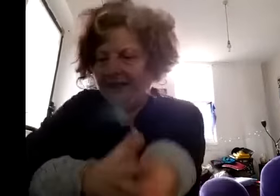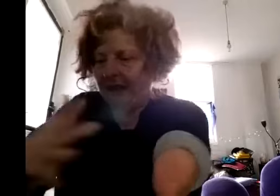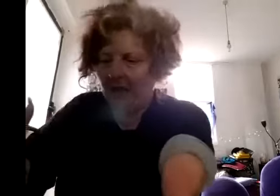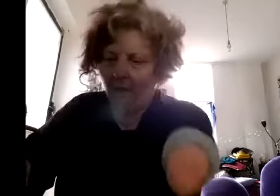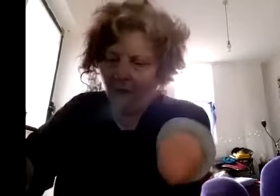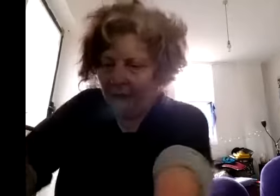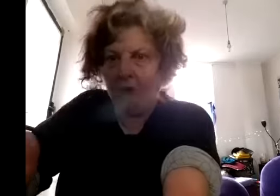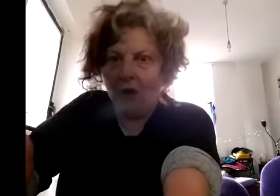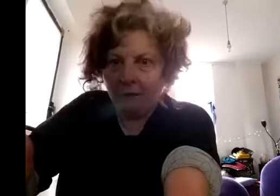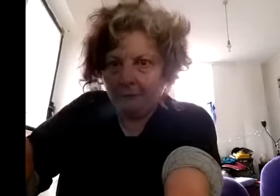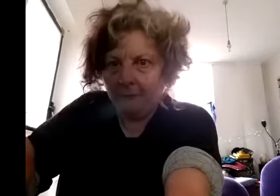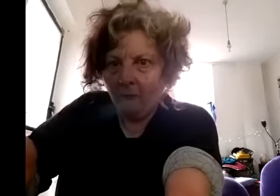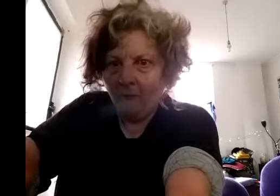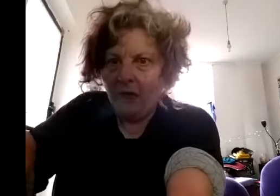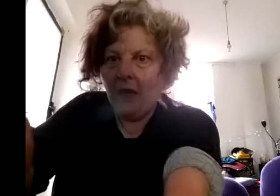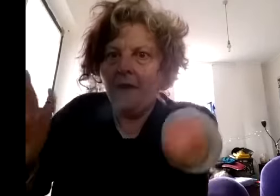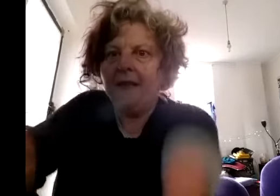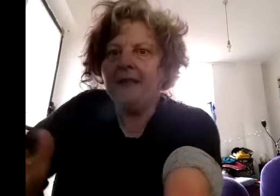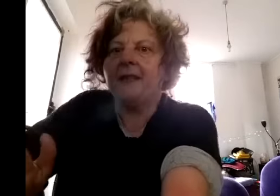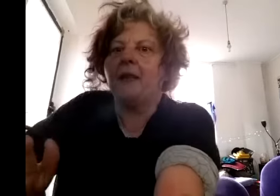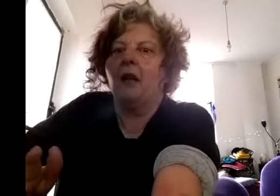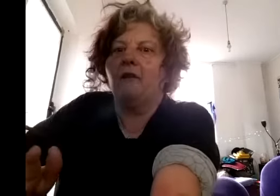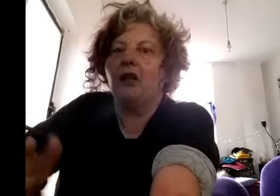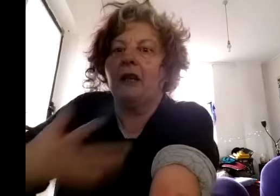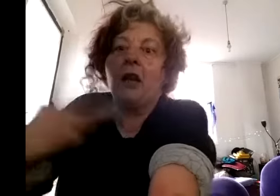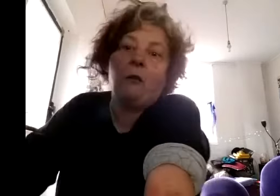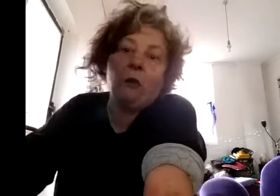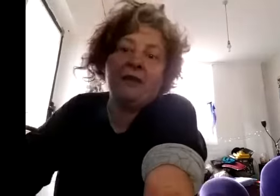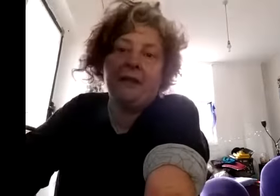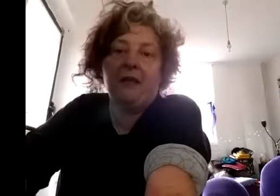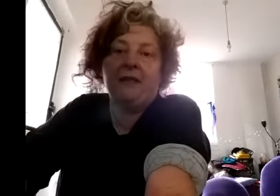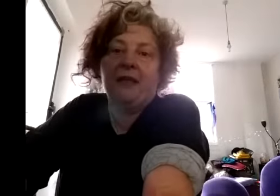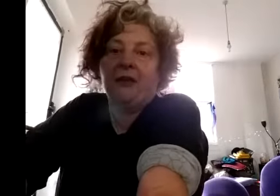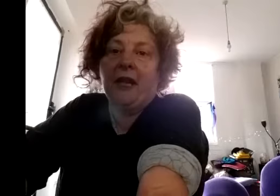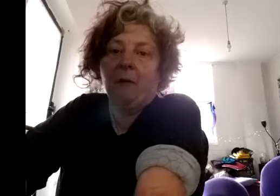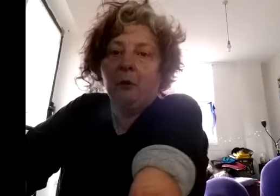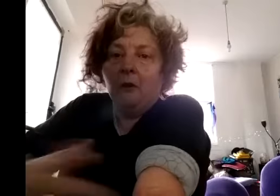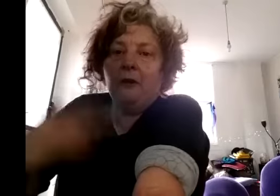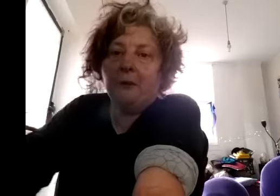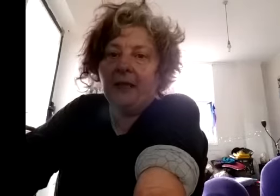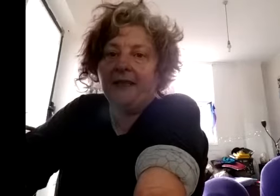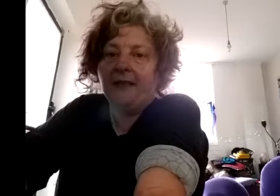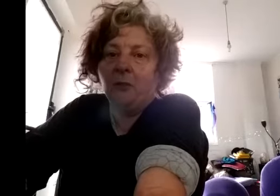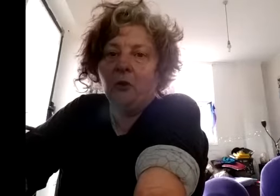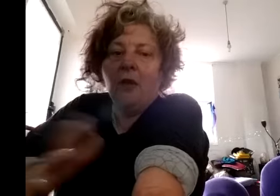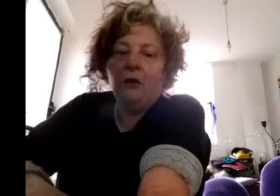and 35 right and these are the young folk and we always keep our tickets cheap for it to be accessible so